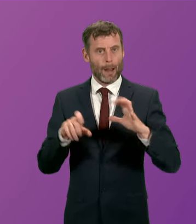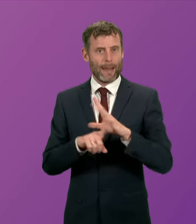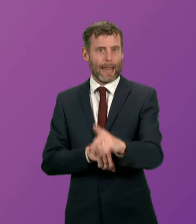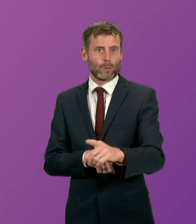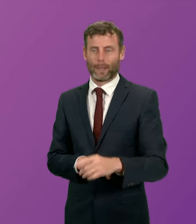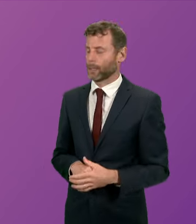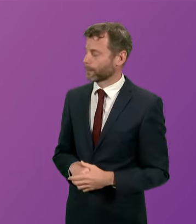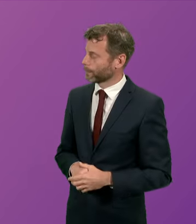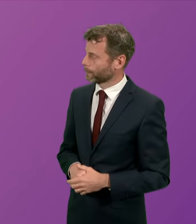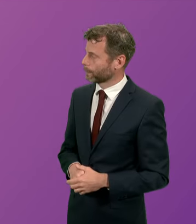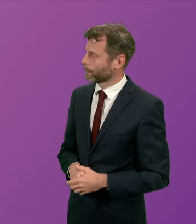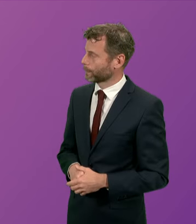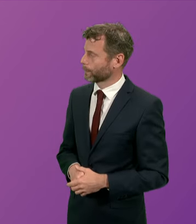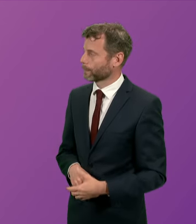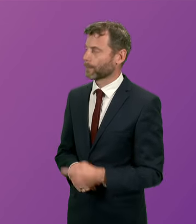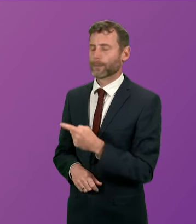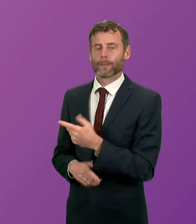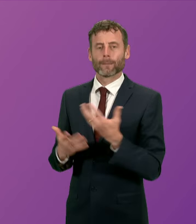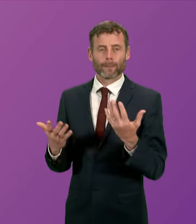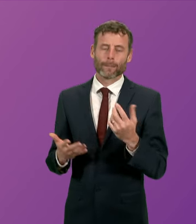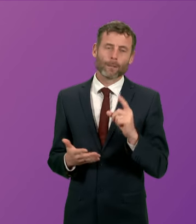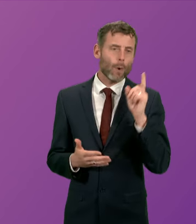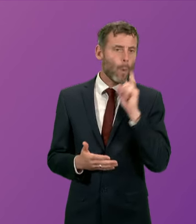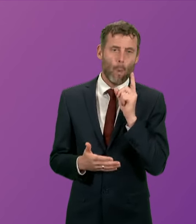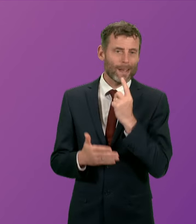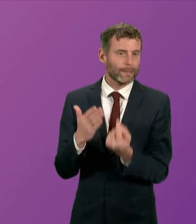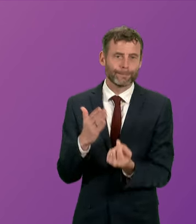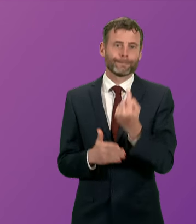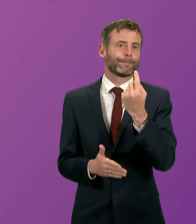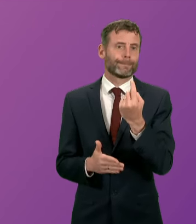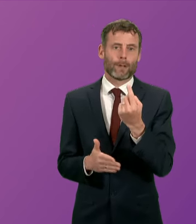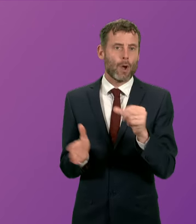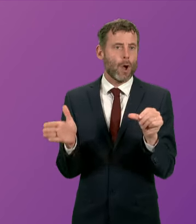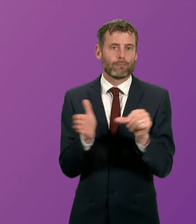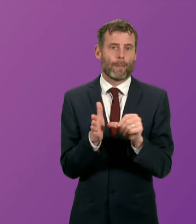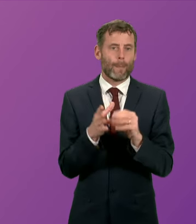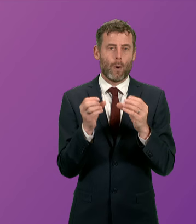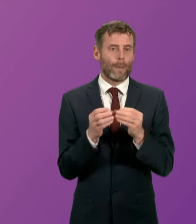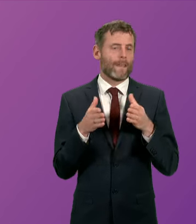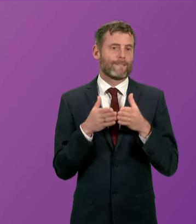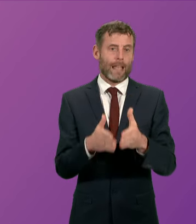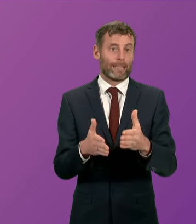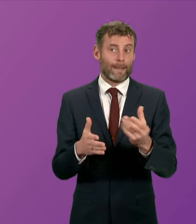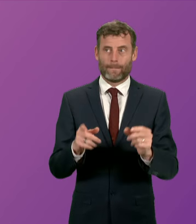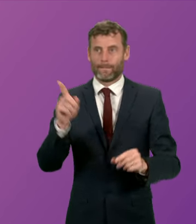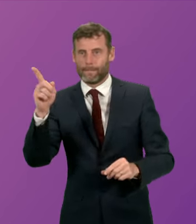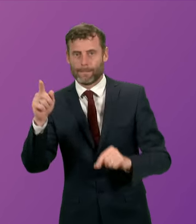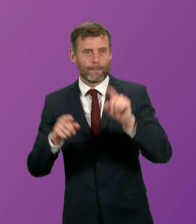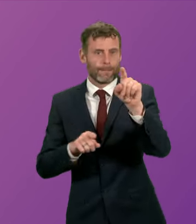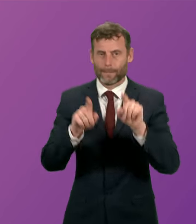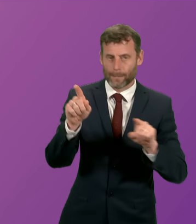are obviously instances and examples where there are problems on the ferry network and we obviously have